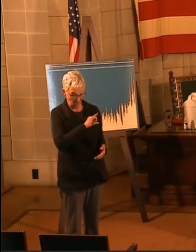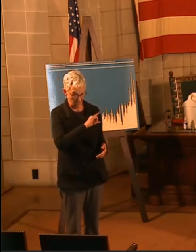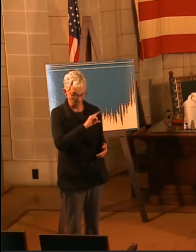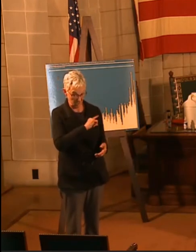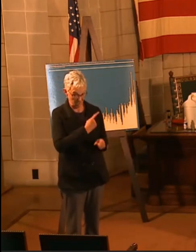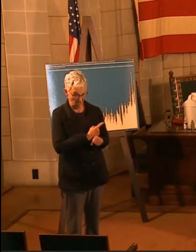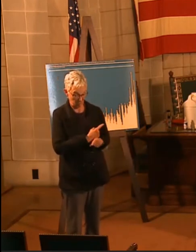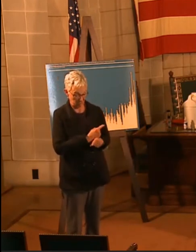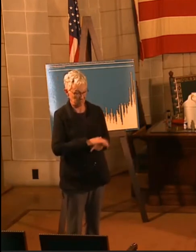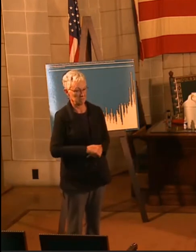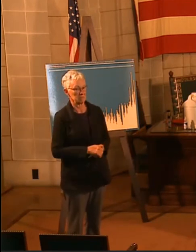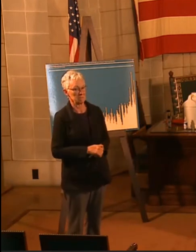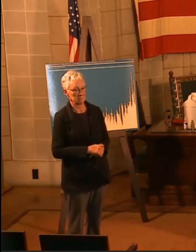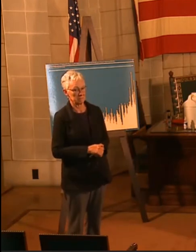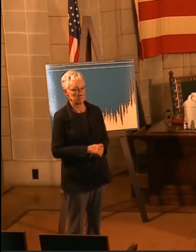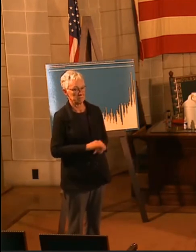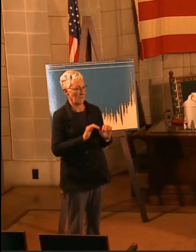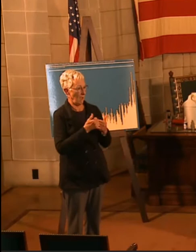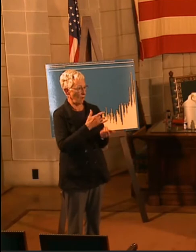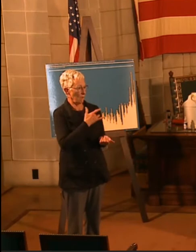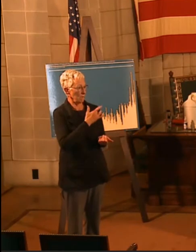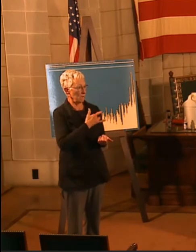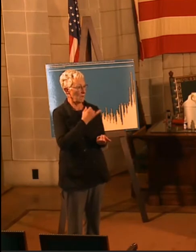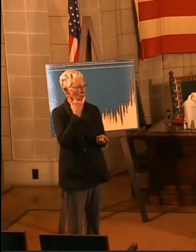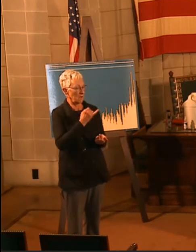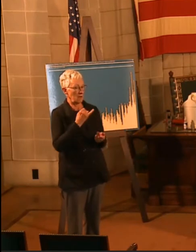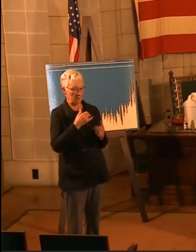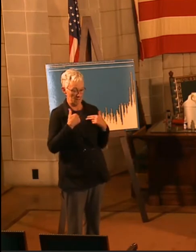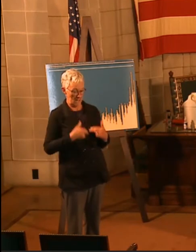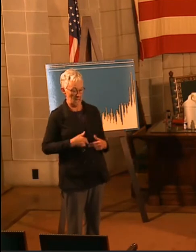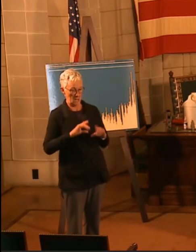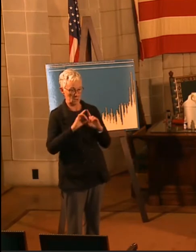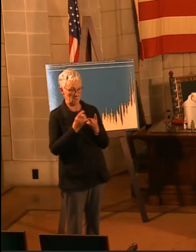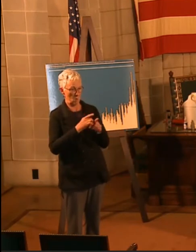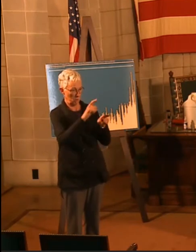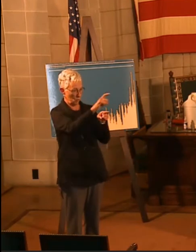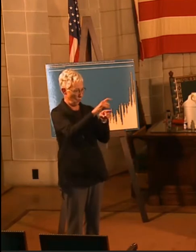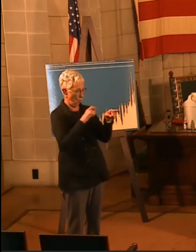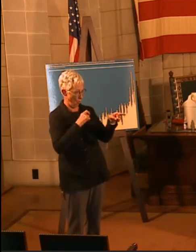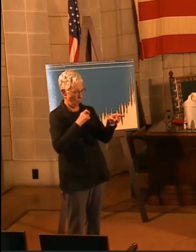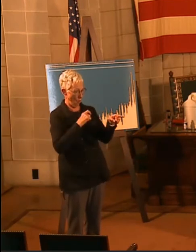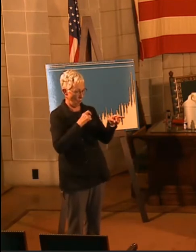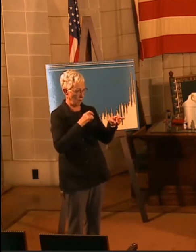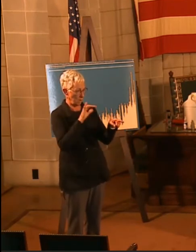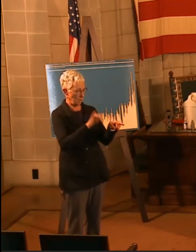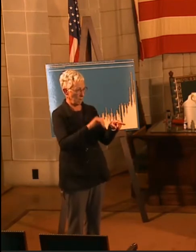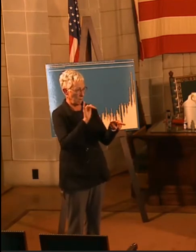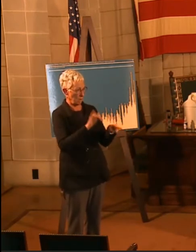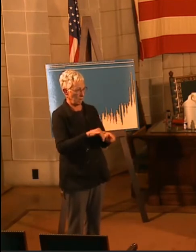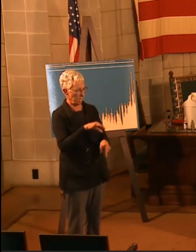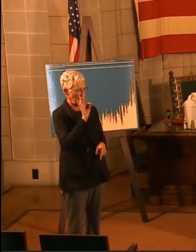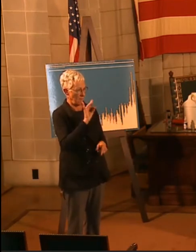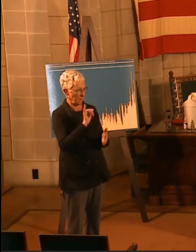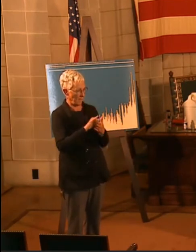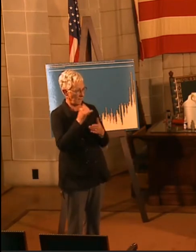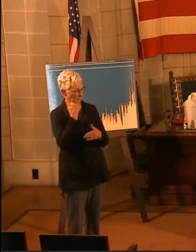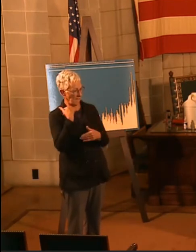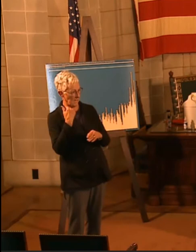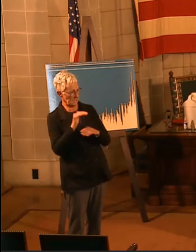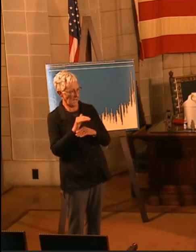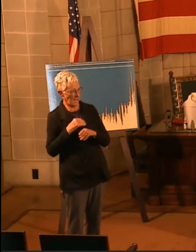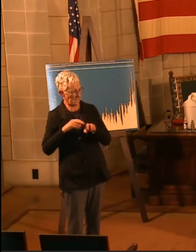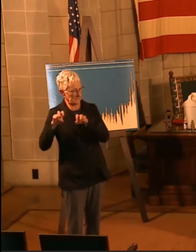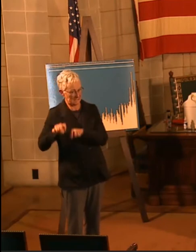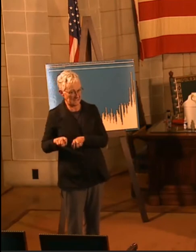How would you feel if you were called by your health department and learned that your neighbor in the bleachers last night, who was feeling fine at the time, was COVID